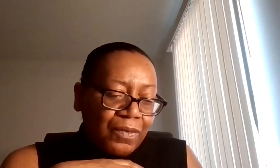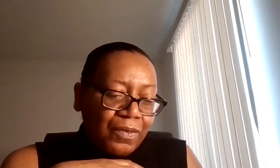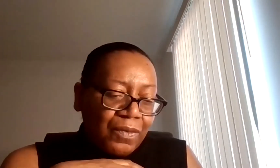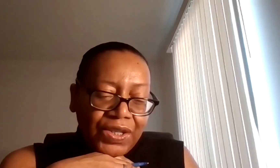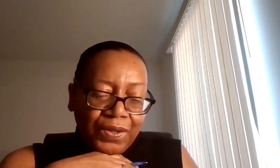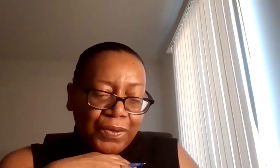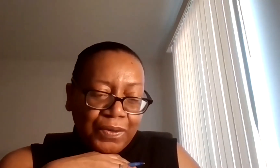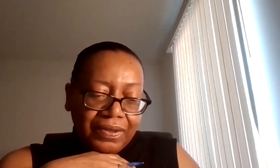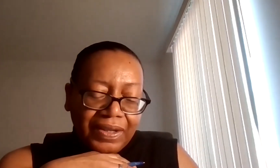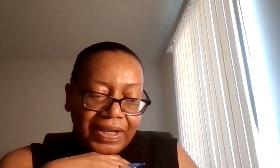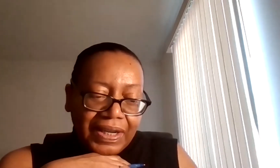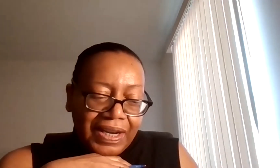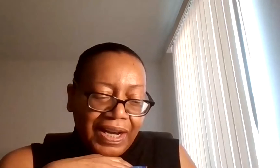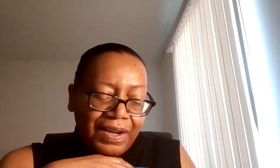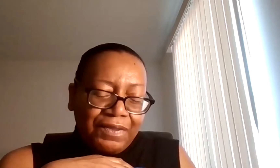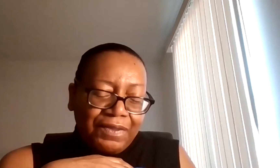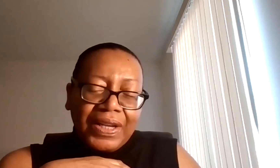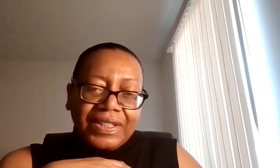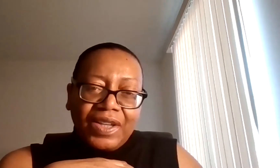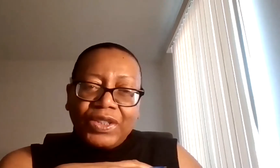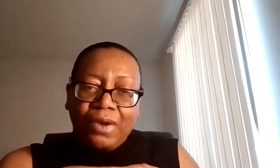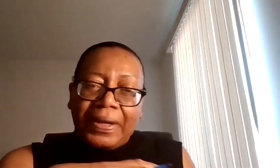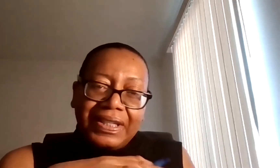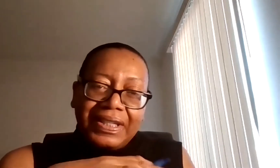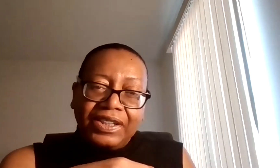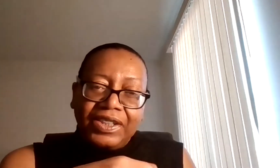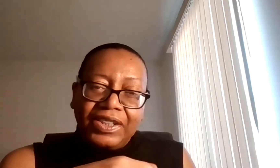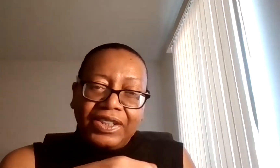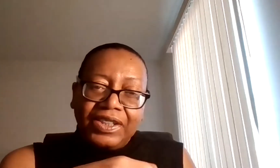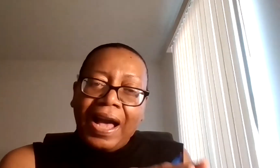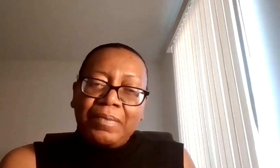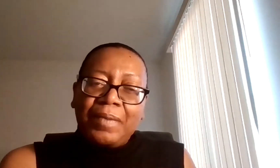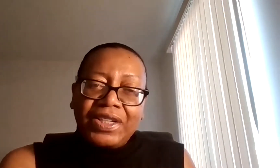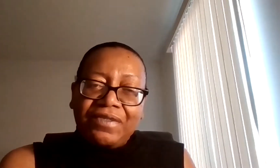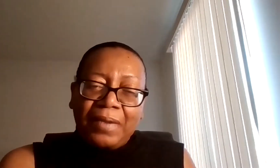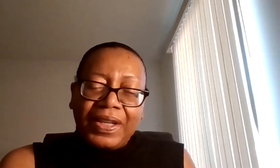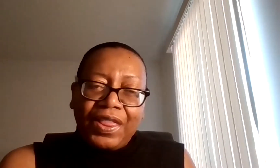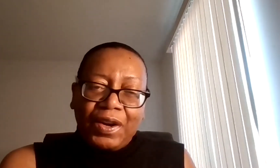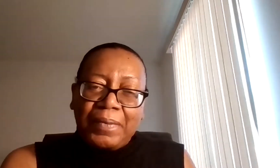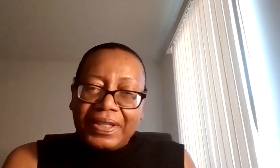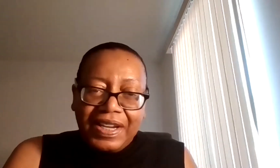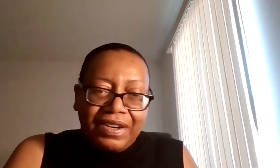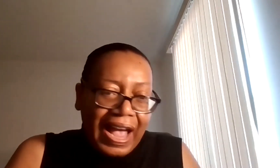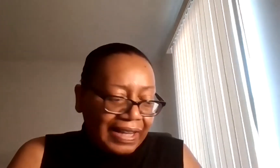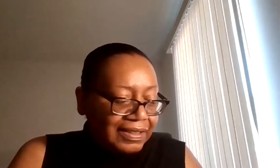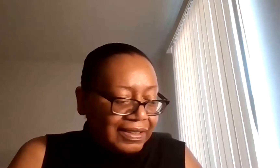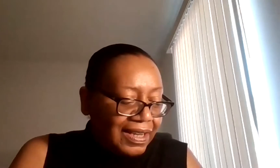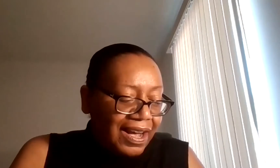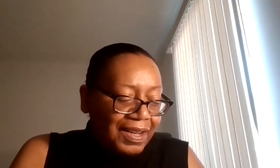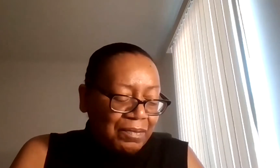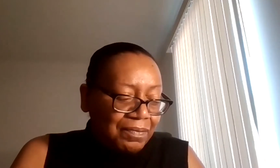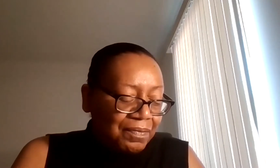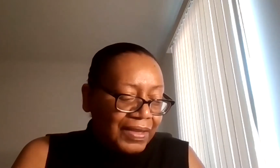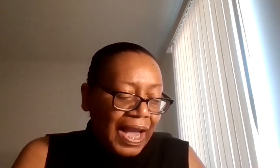want to, uh, focus on trauma, the psychological, I am a marriage and family therapist here at,